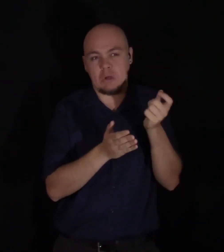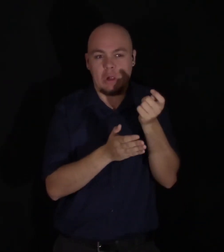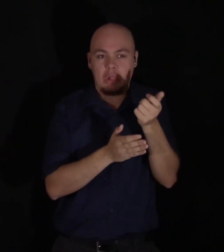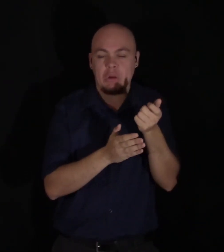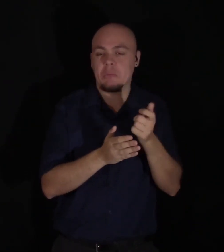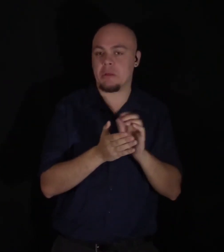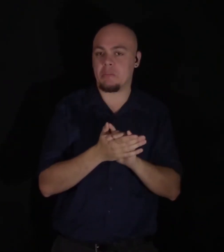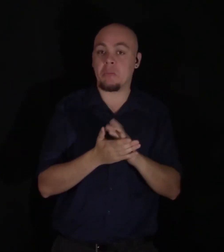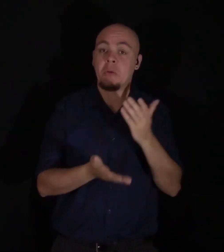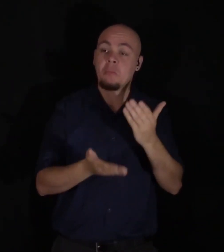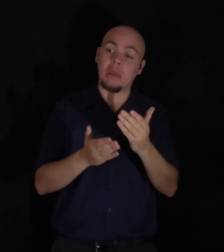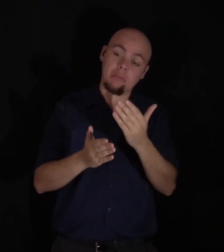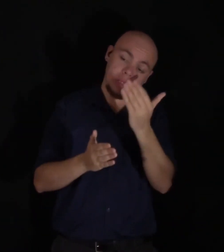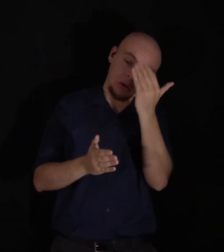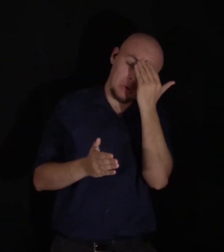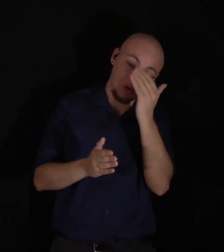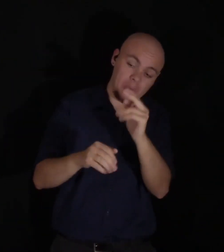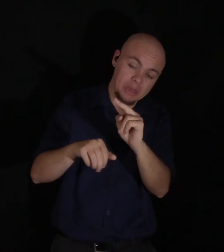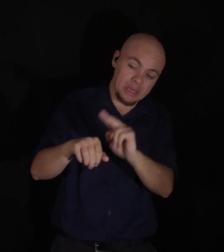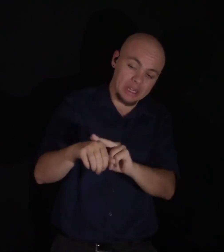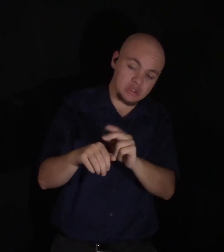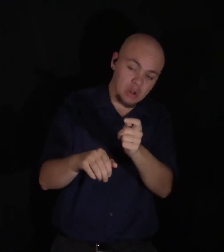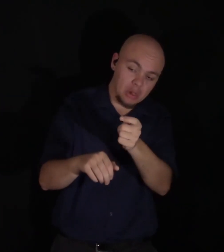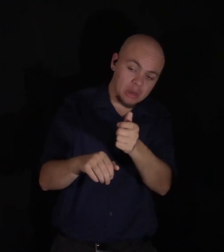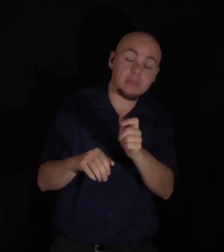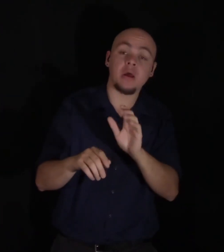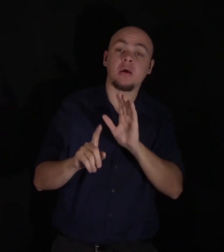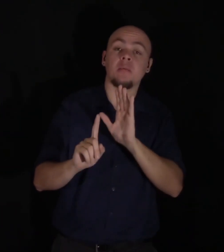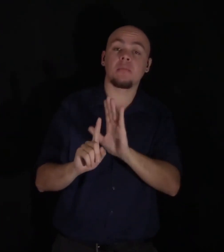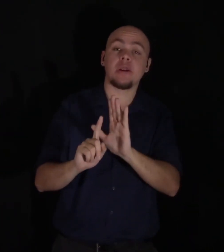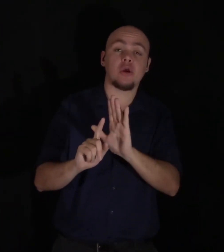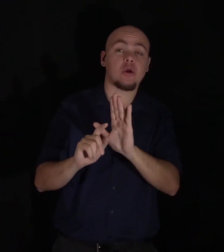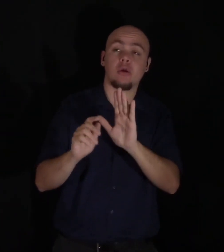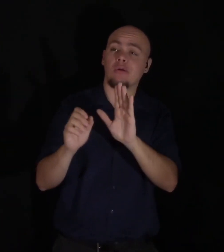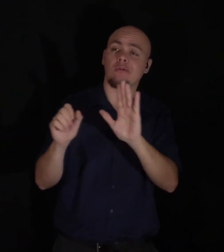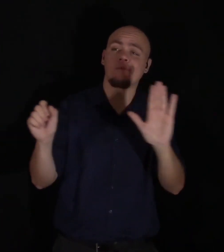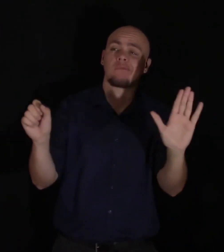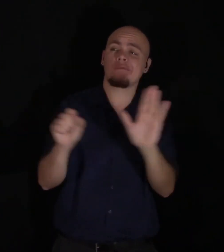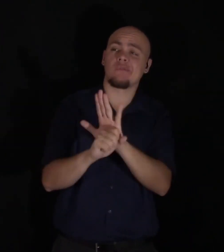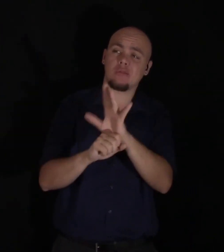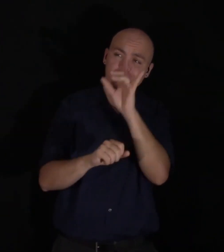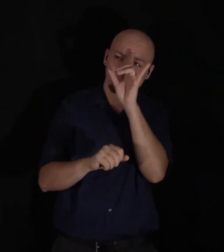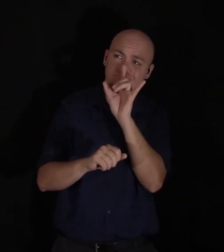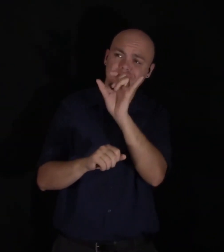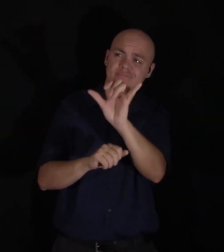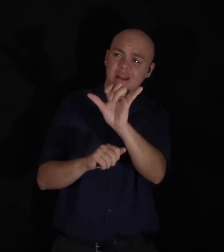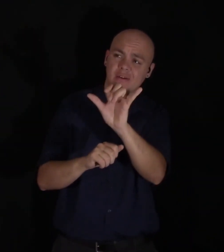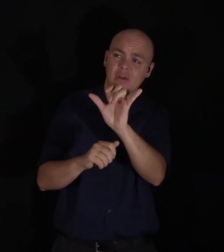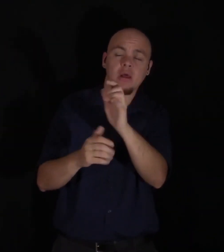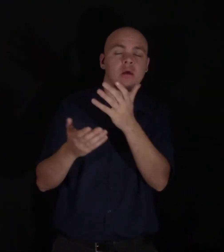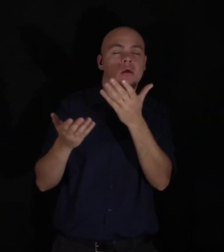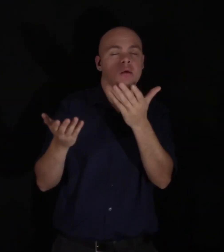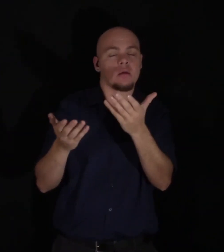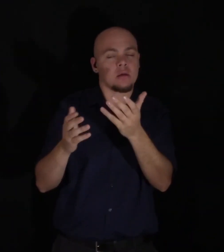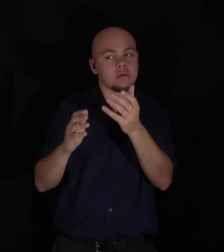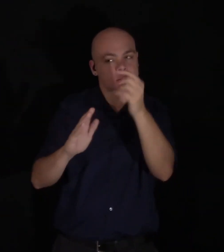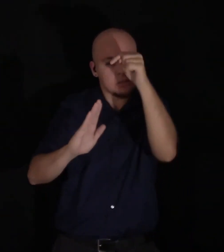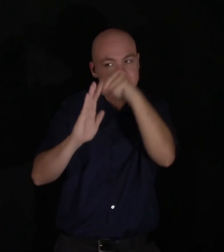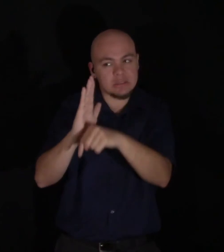of nature, but her immortal lineaments were still a wonder and a mystery. He might dissect, anatomize, and